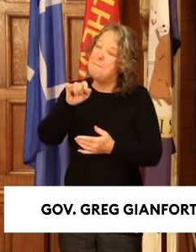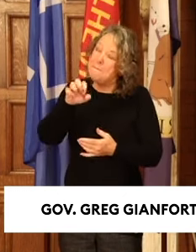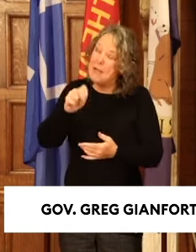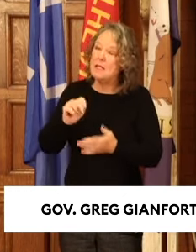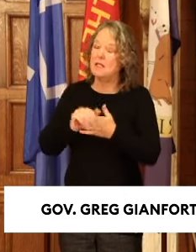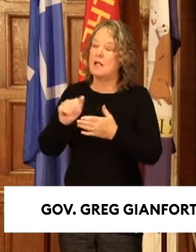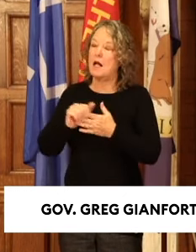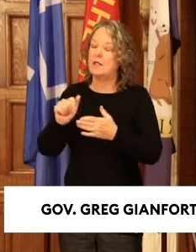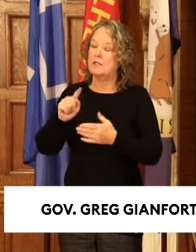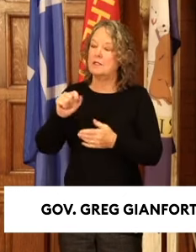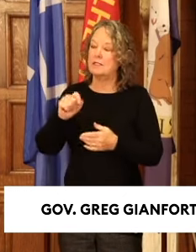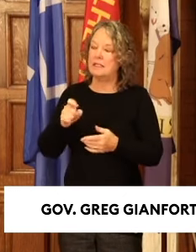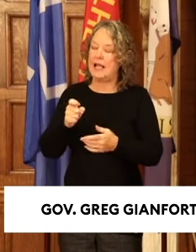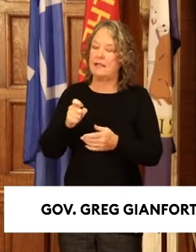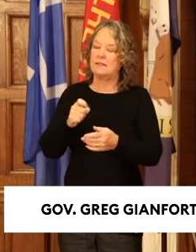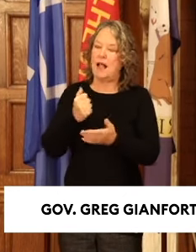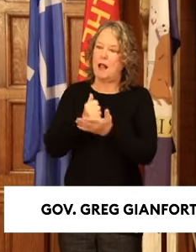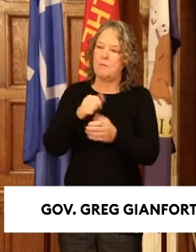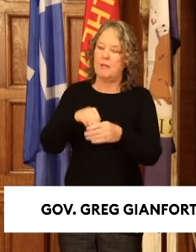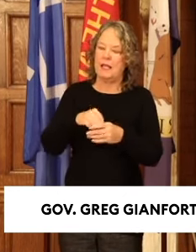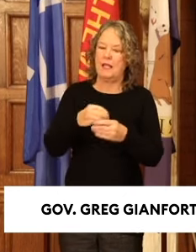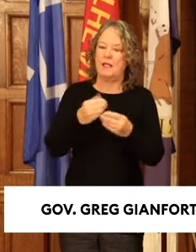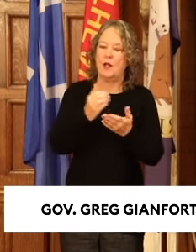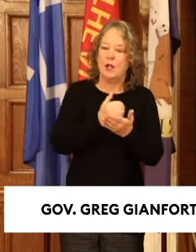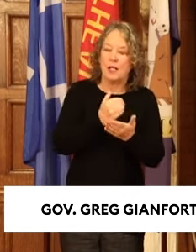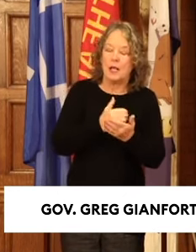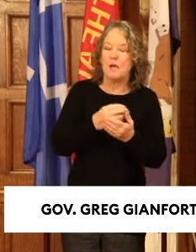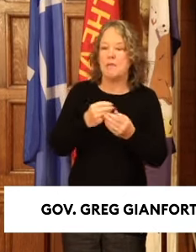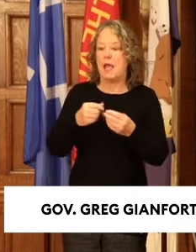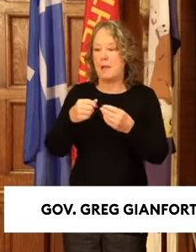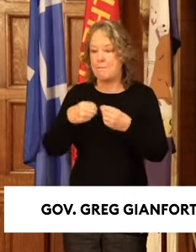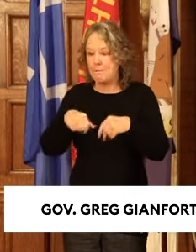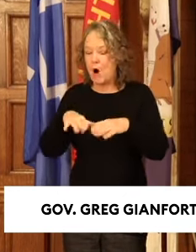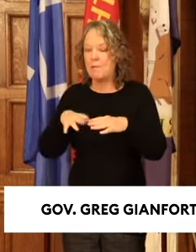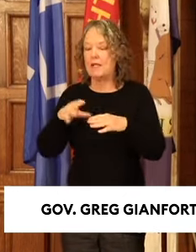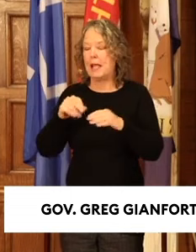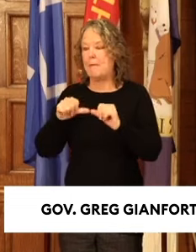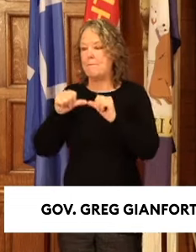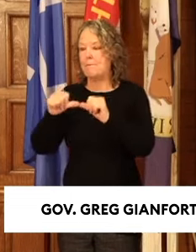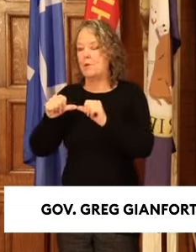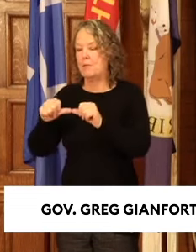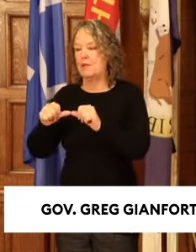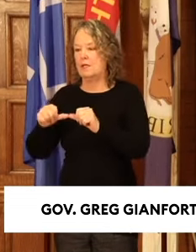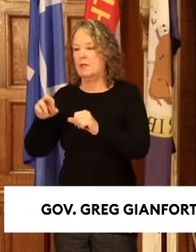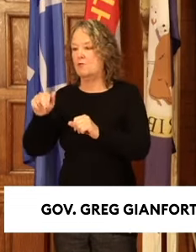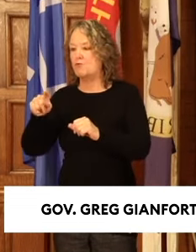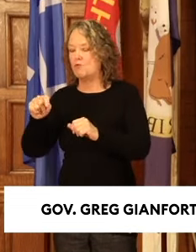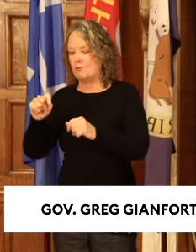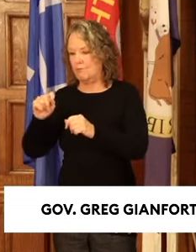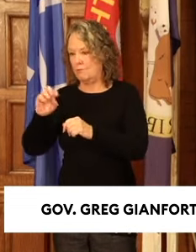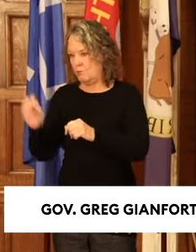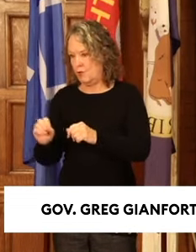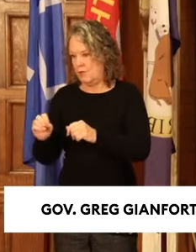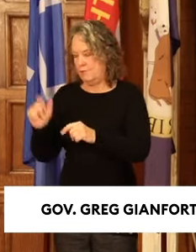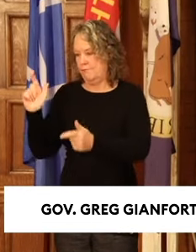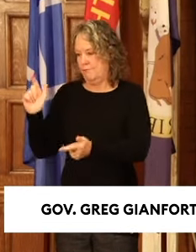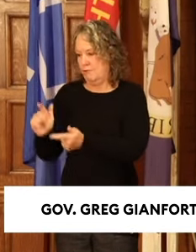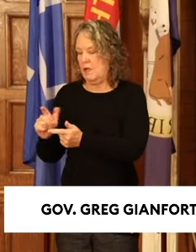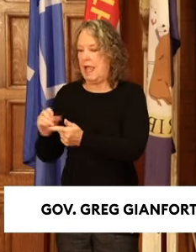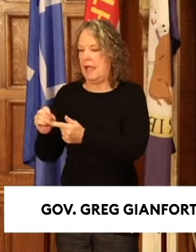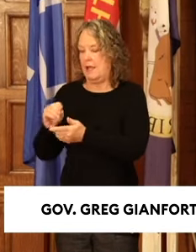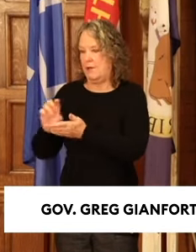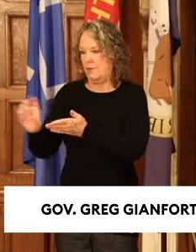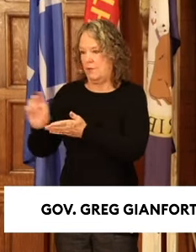Montanans, both for property tax and income and both permanent and permanent rate reductions and rebates.